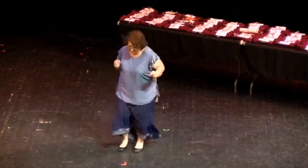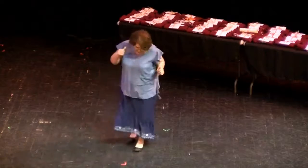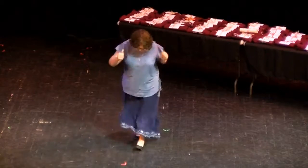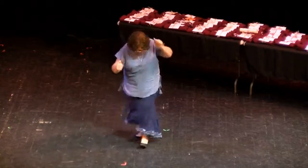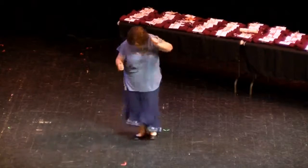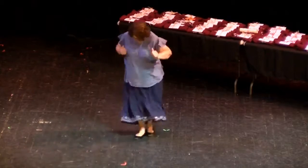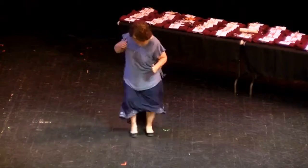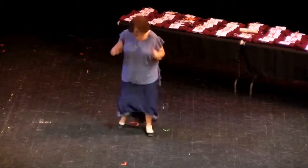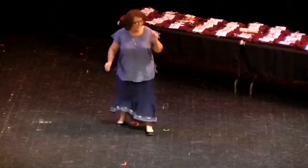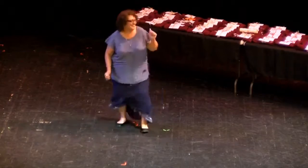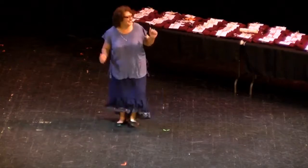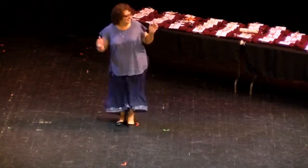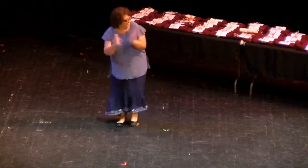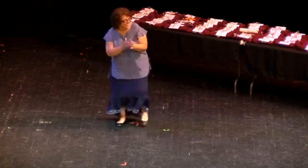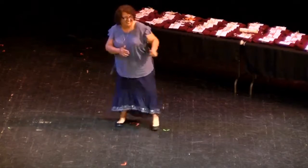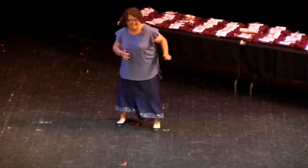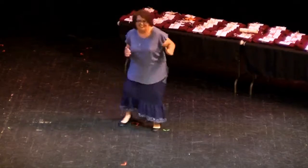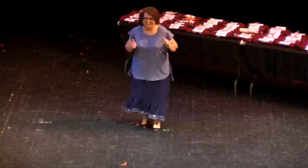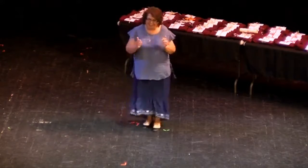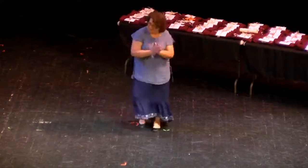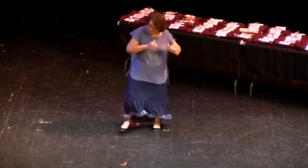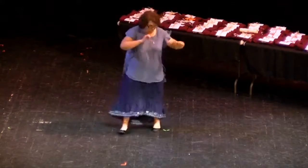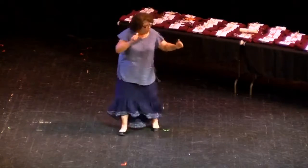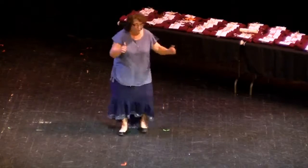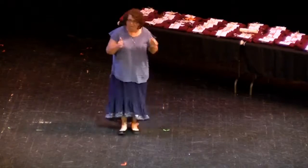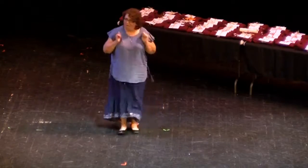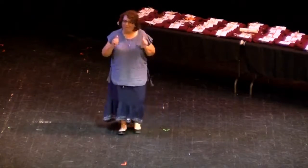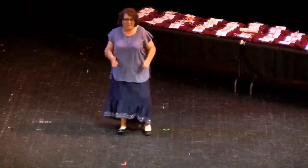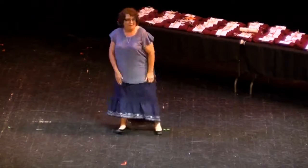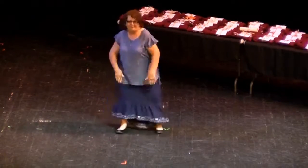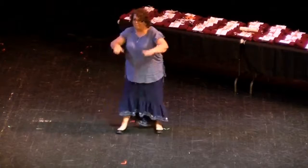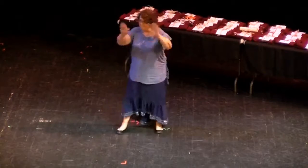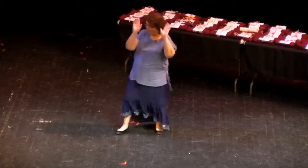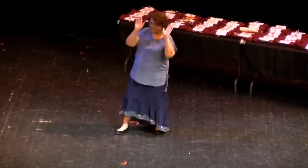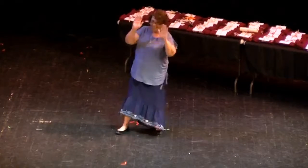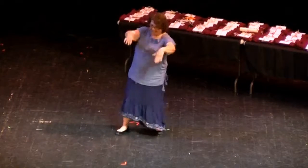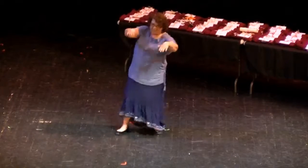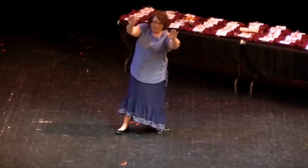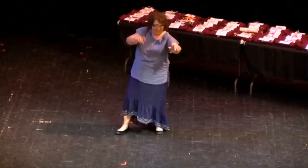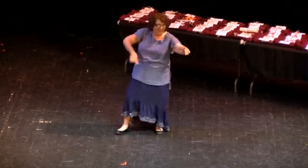I won't break then I won't break